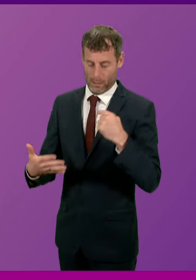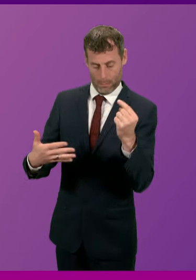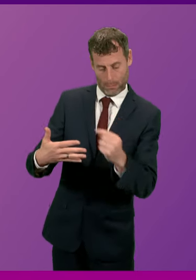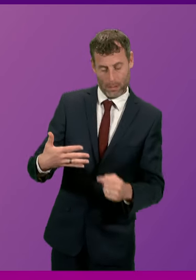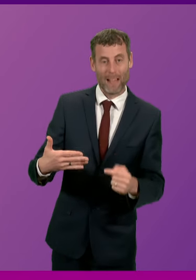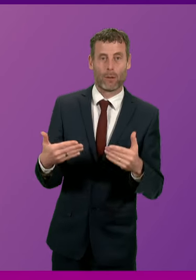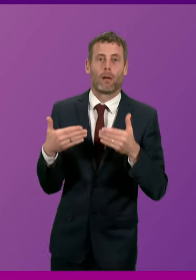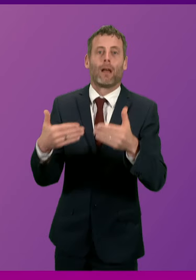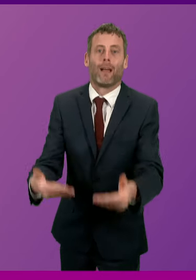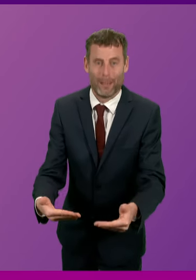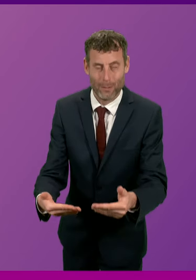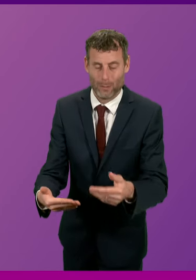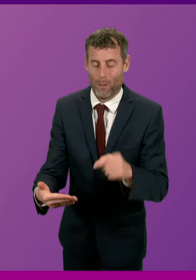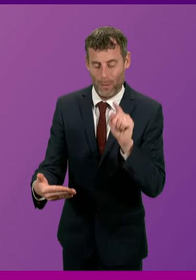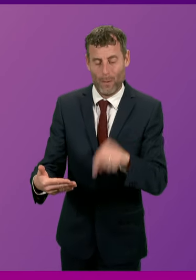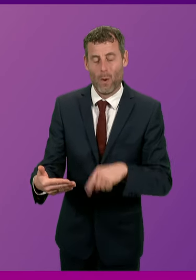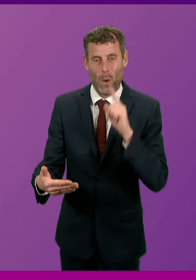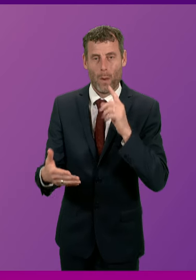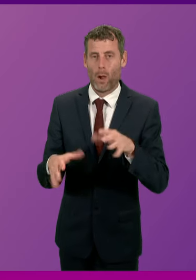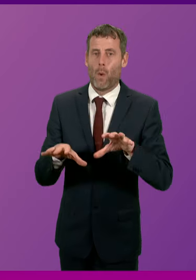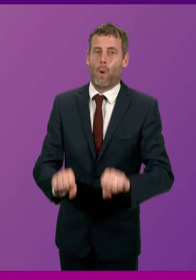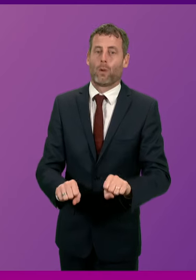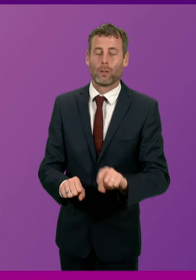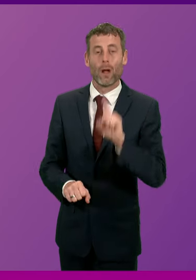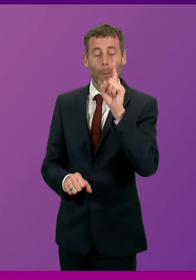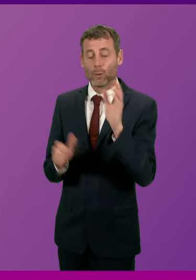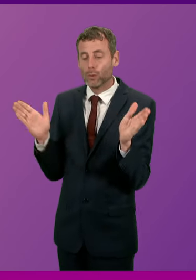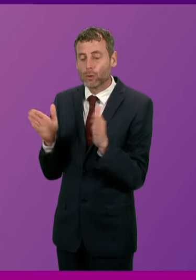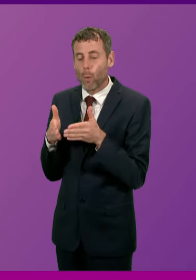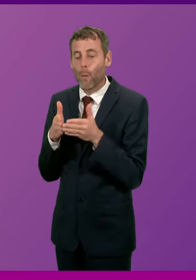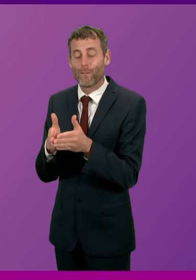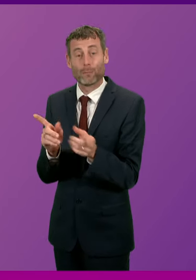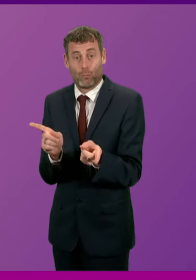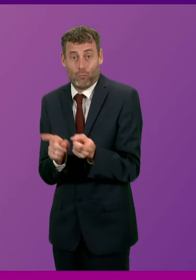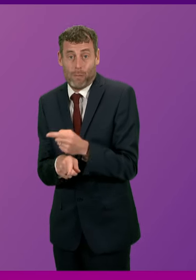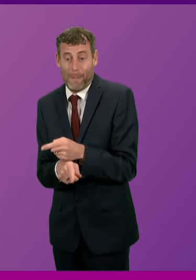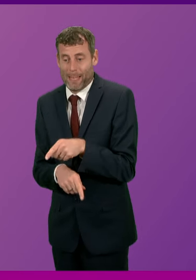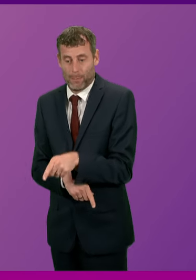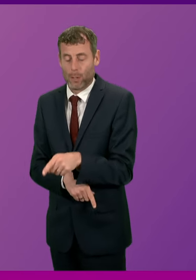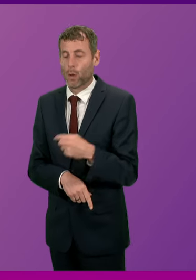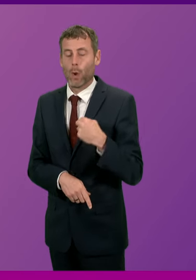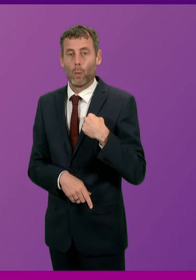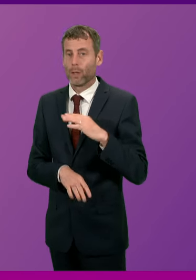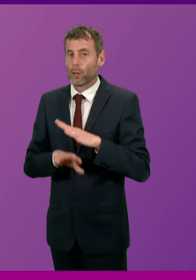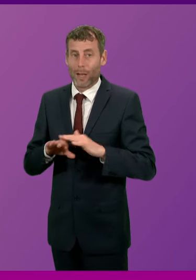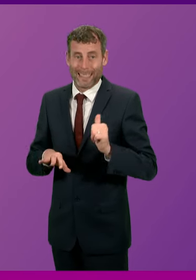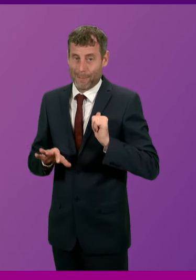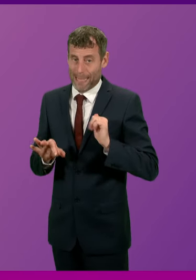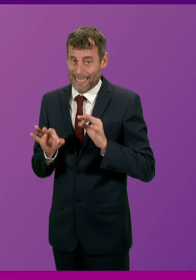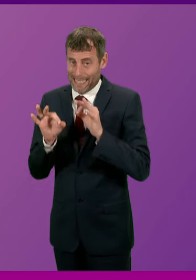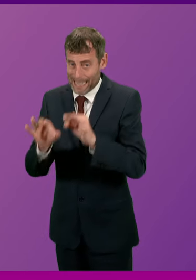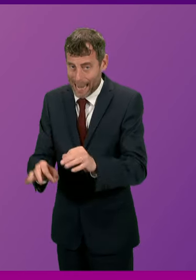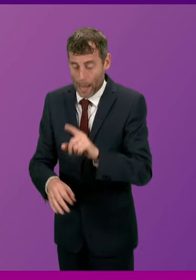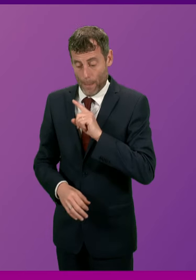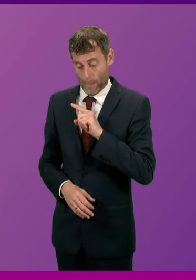we do not anticipate an announcement on the small vessel replacement programme before the end of the pre-election period as consideration